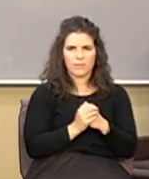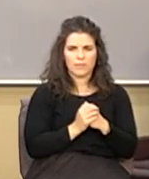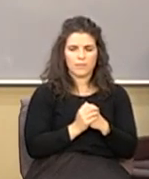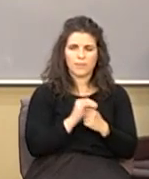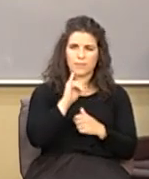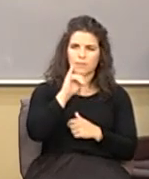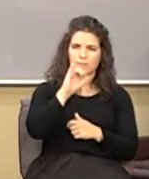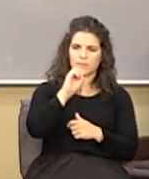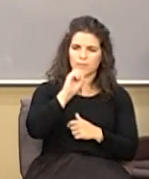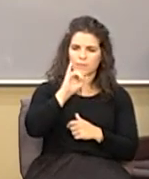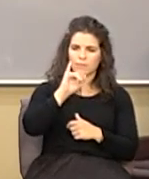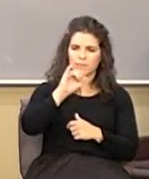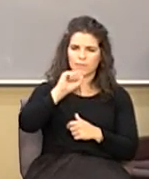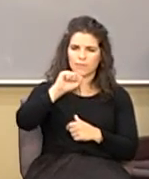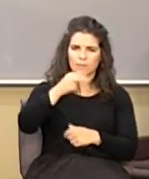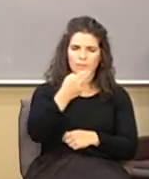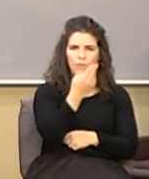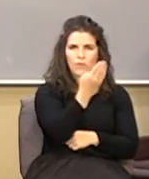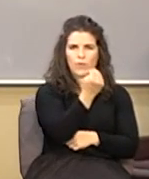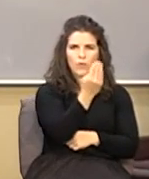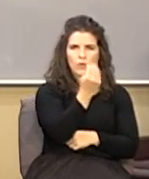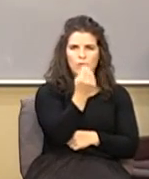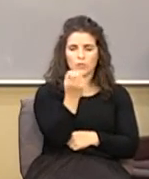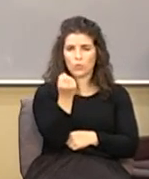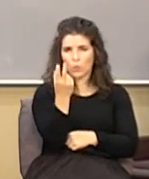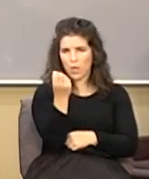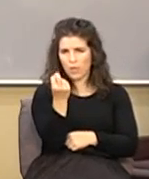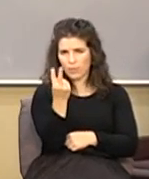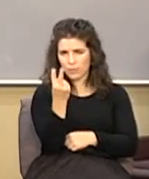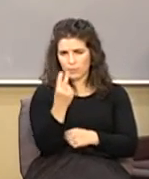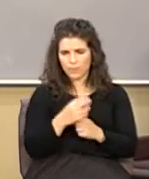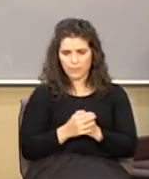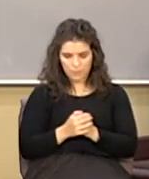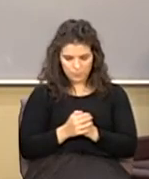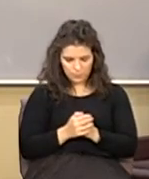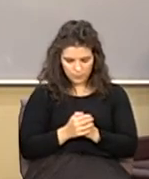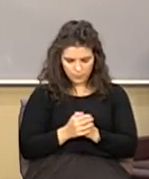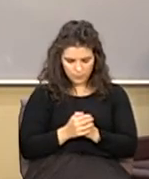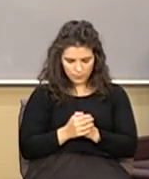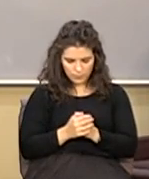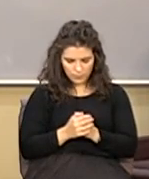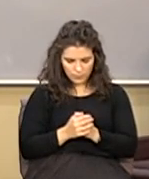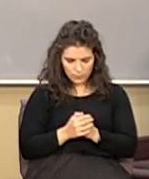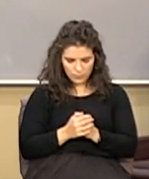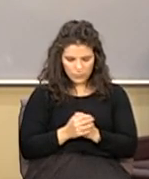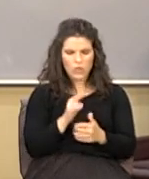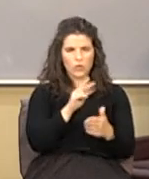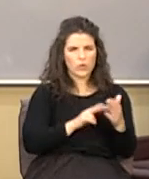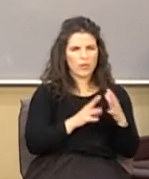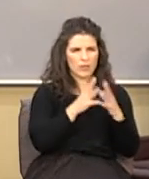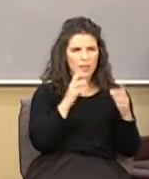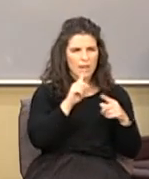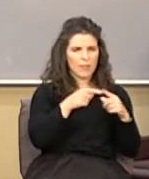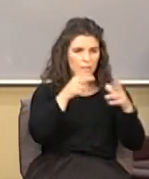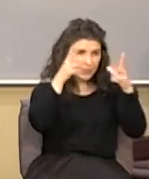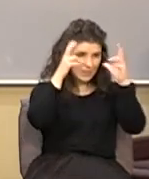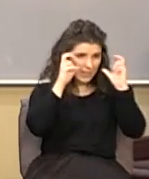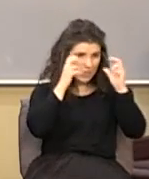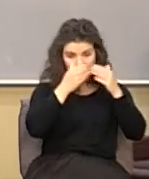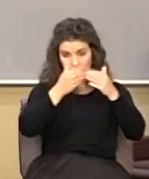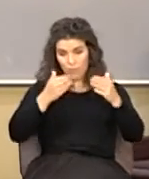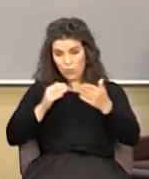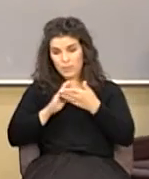Isaiah 14, verse 12. We read this passage a lot of times about Satan before he became Satan.